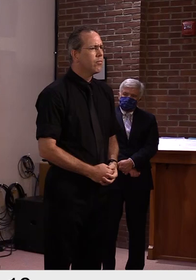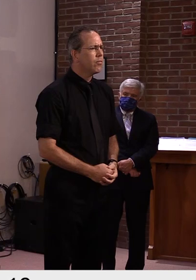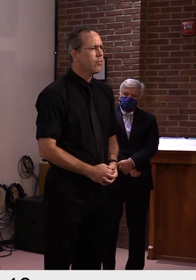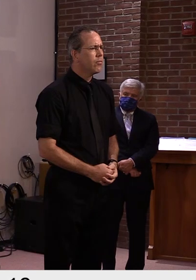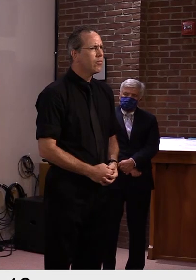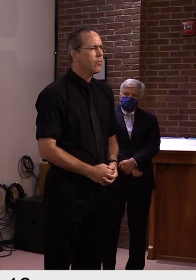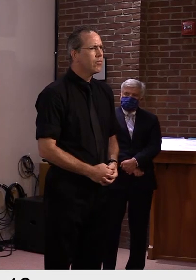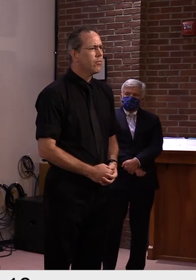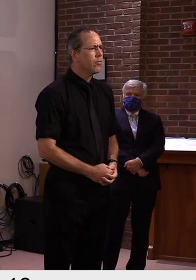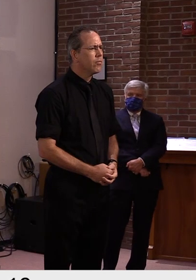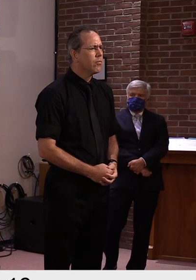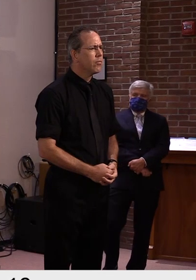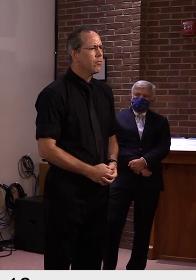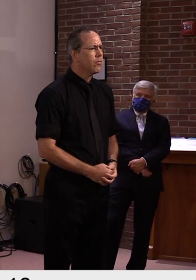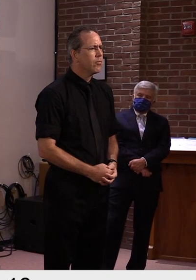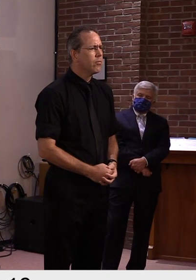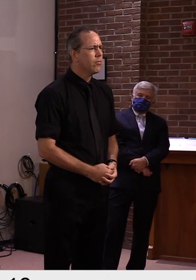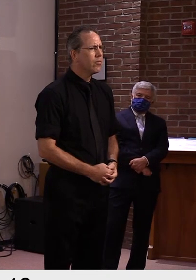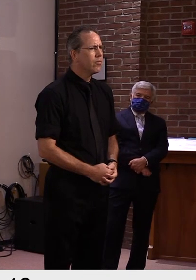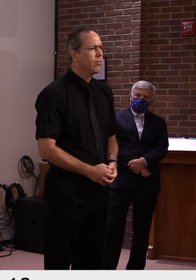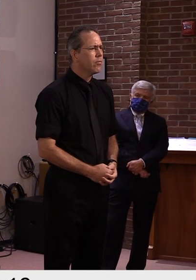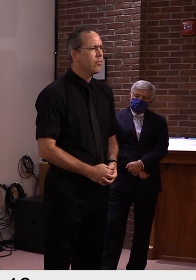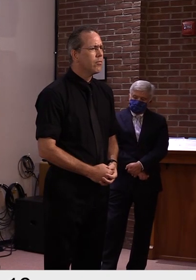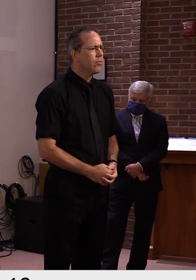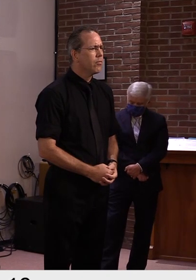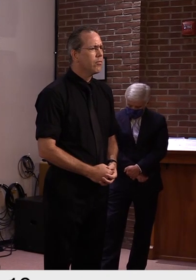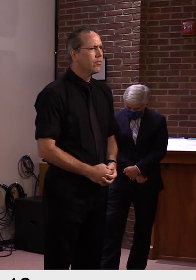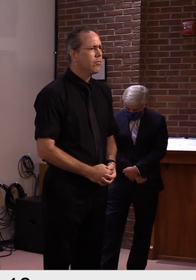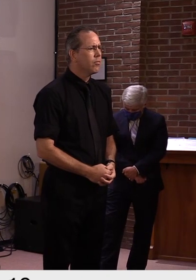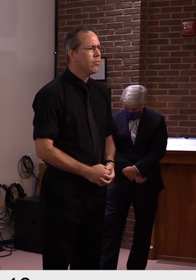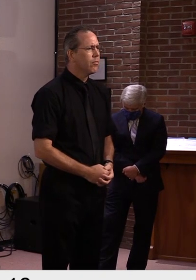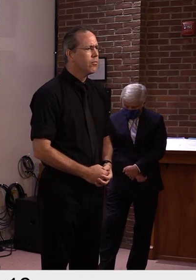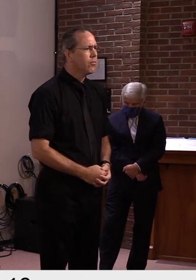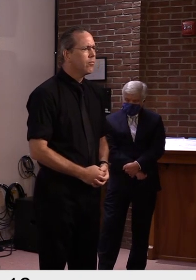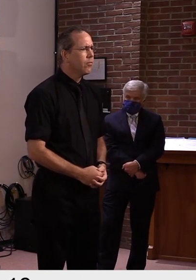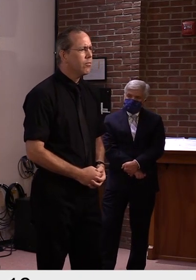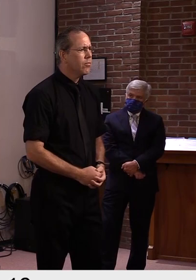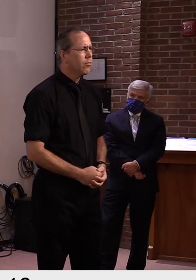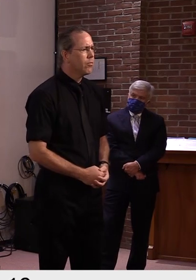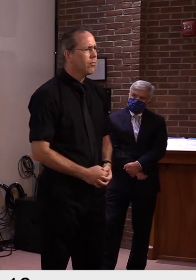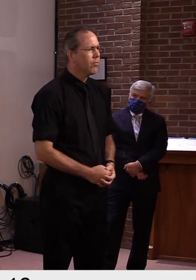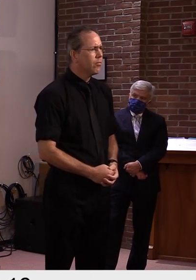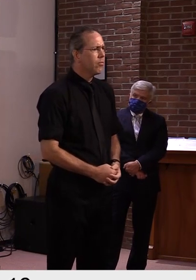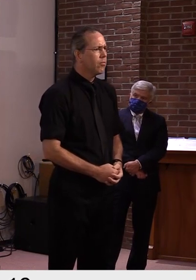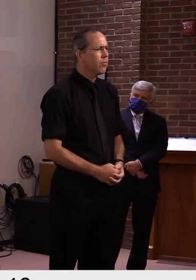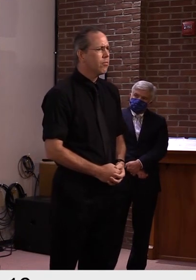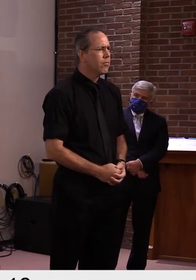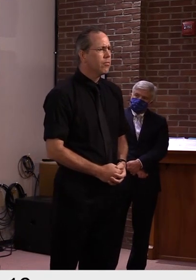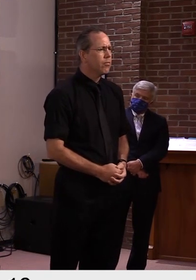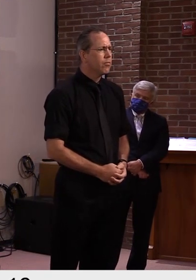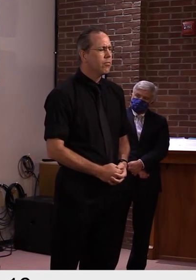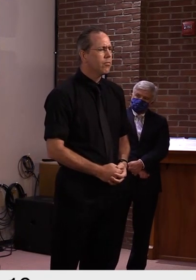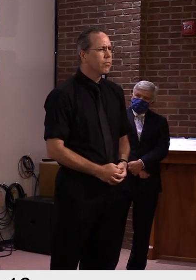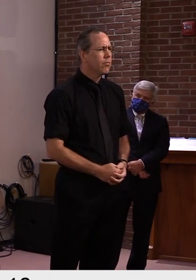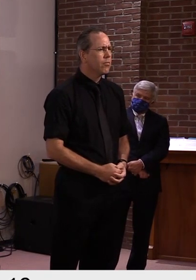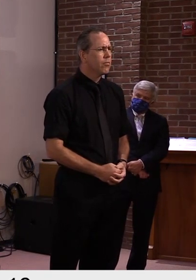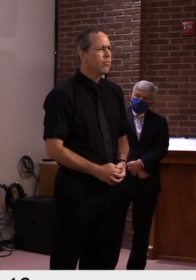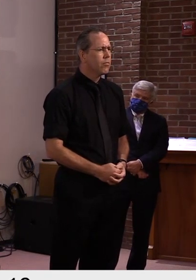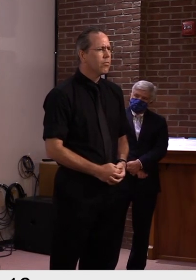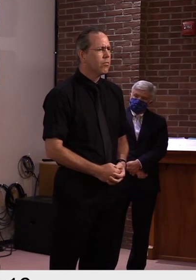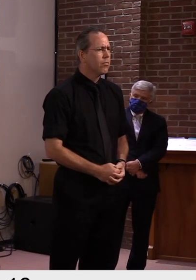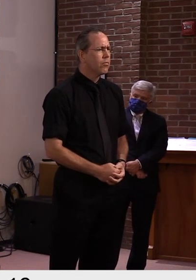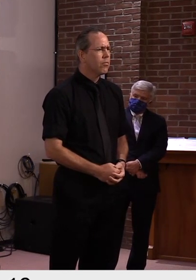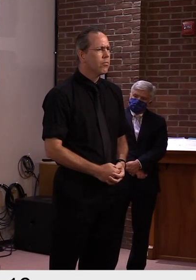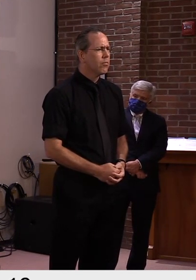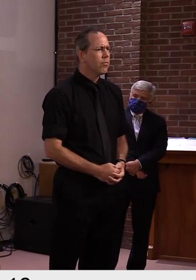Governor and now you're Governor. can you, can you speak to the qualifications for Lieutenant Governor's, uh, position and, and